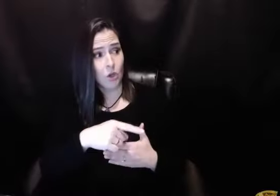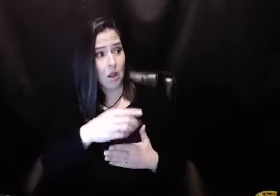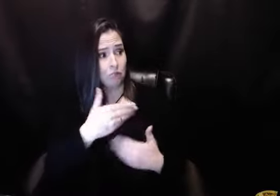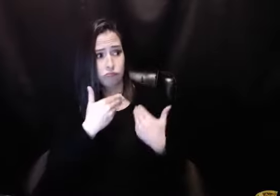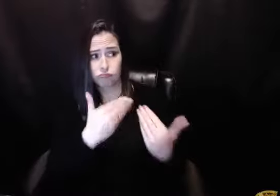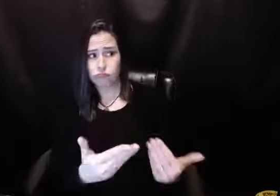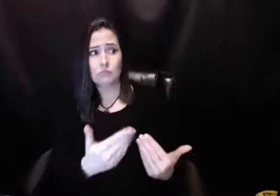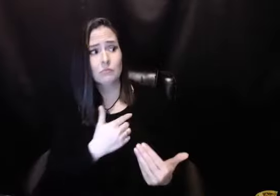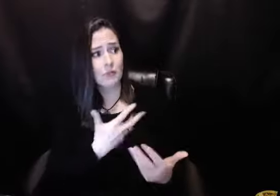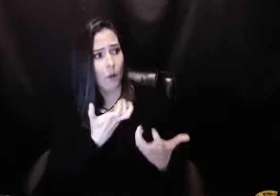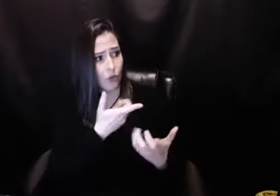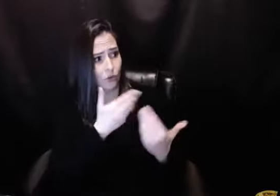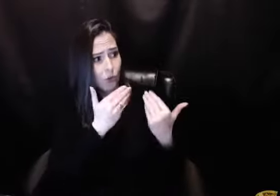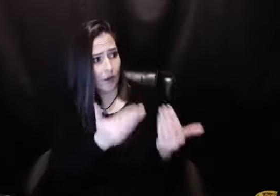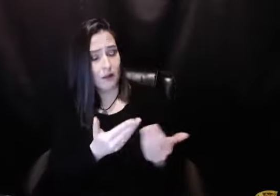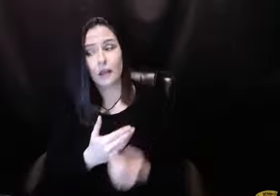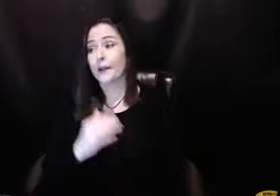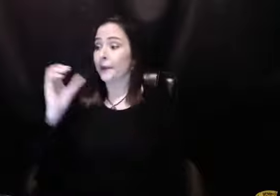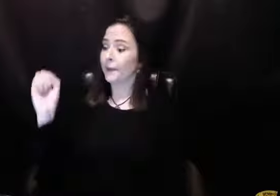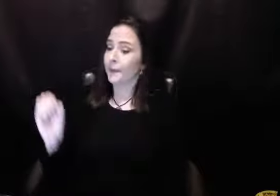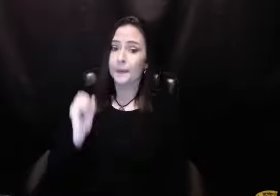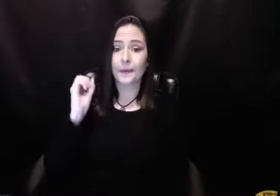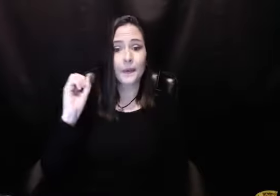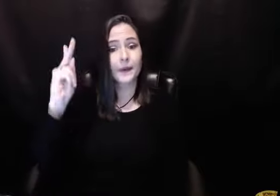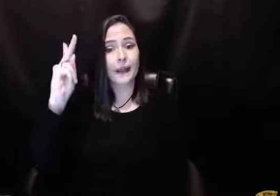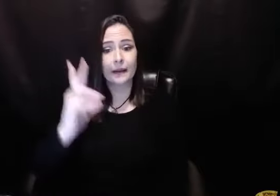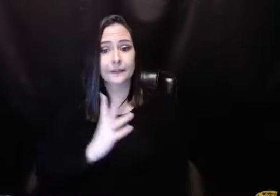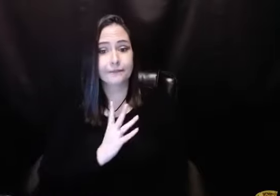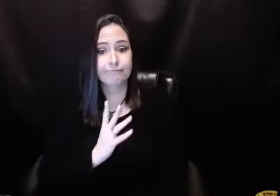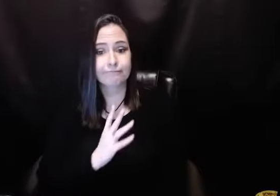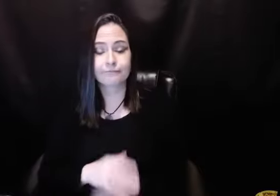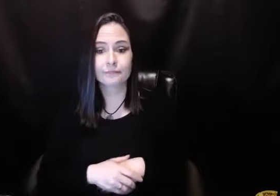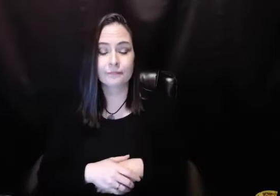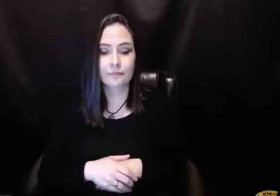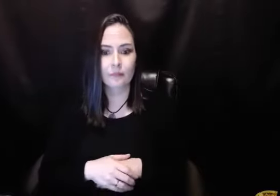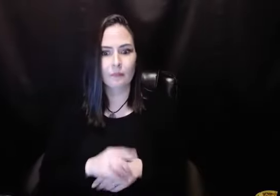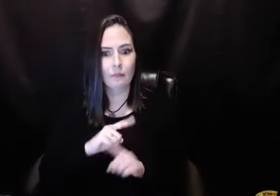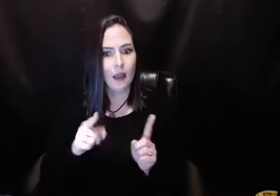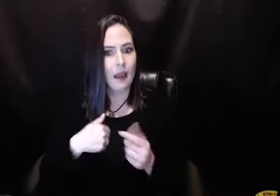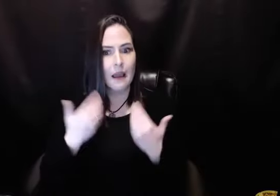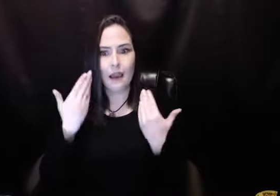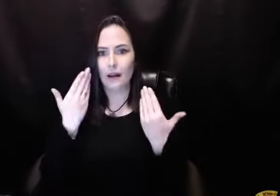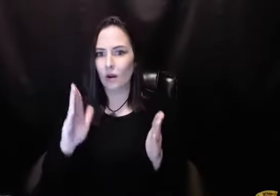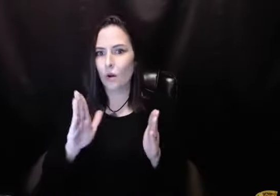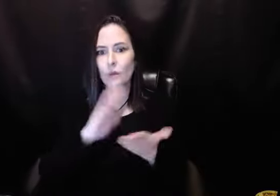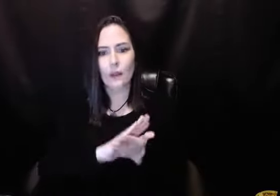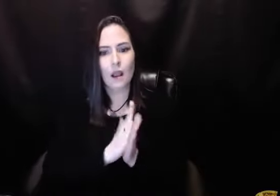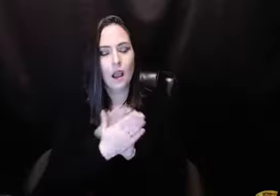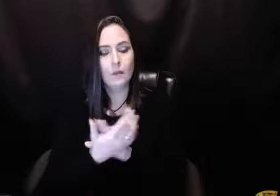not. He says, if that's what you feel God wants you to do, then I want you to do it. And I said, okie doke. And little did